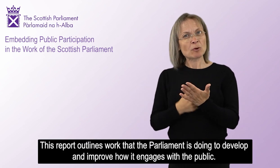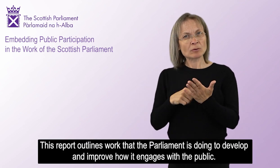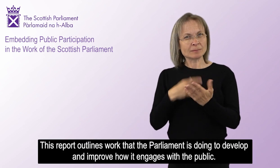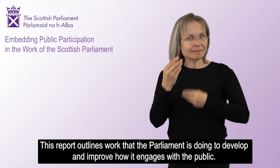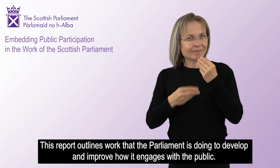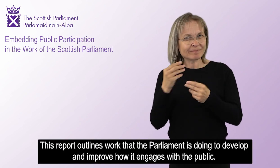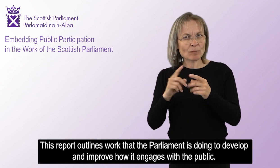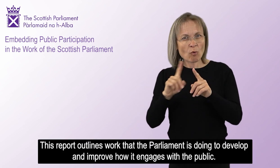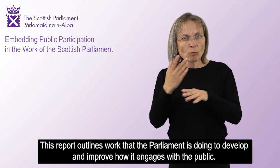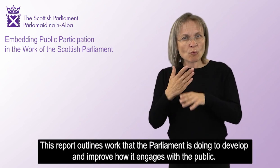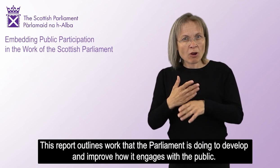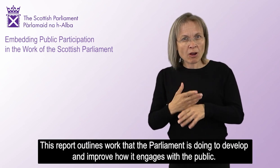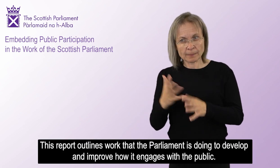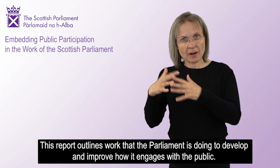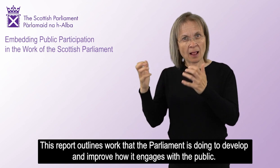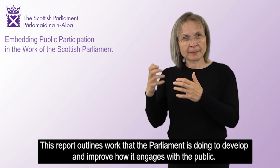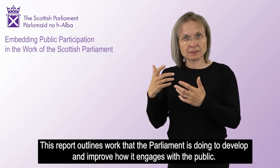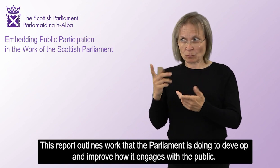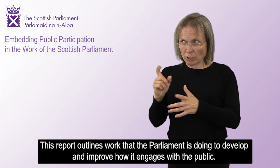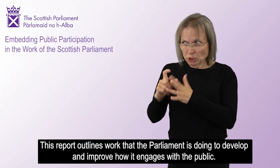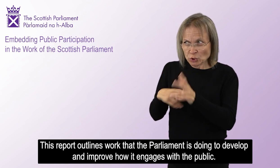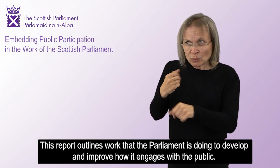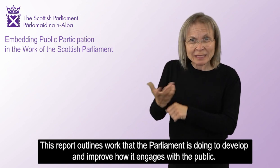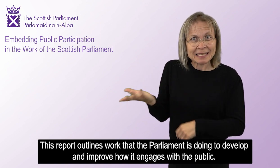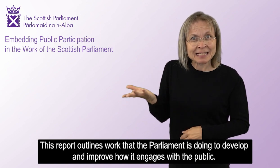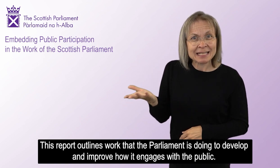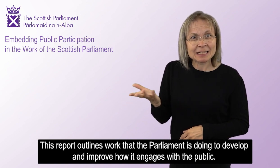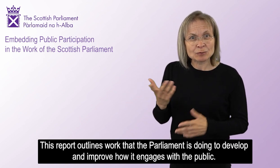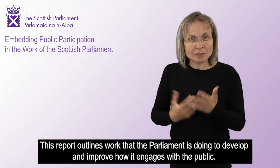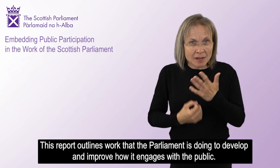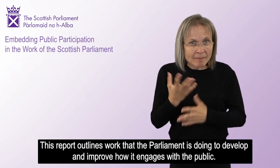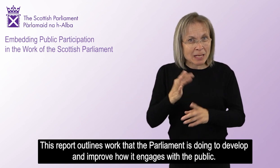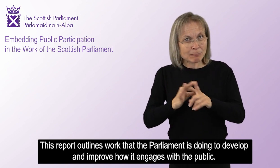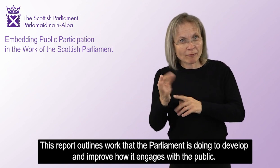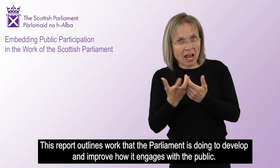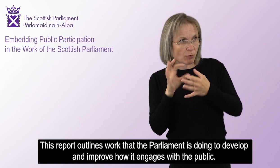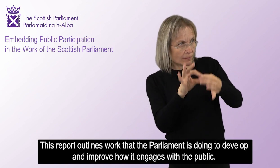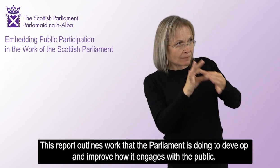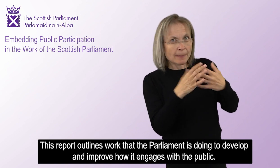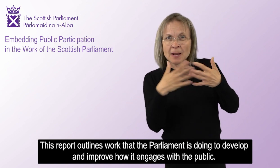This report outlines work that the Parliament is doing to develop and improve how it engages with the public.